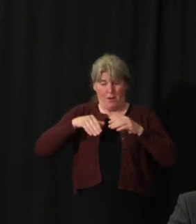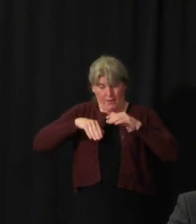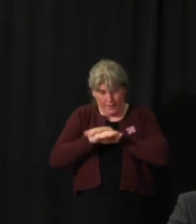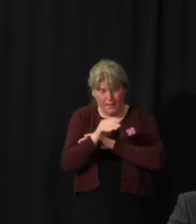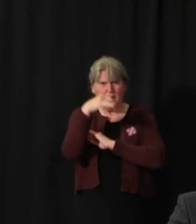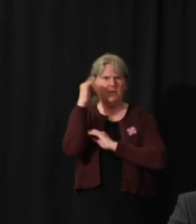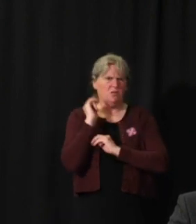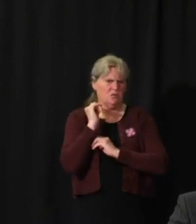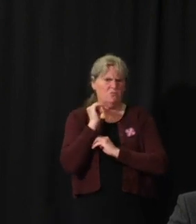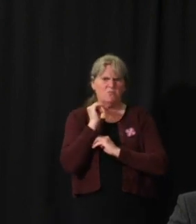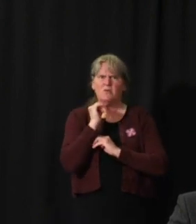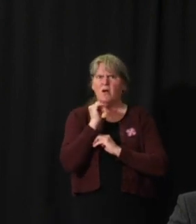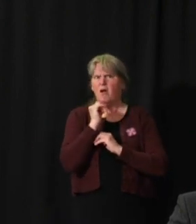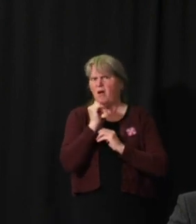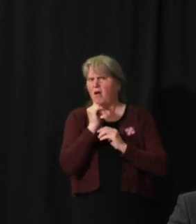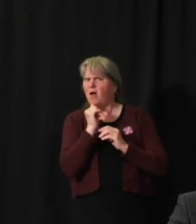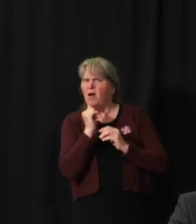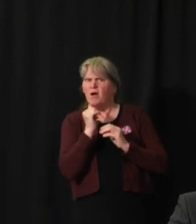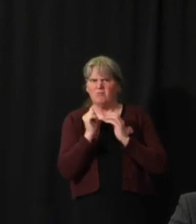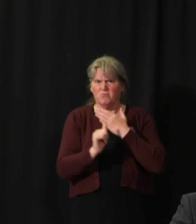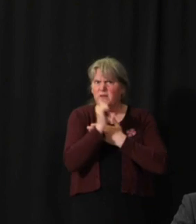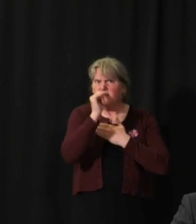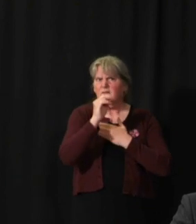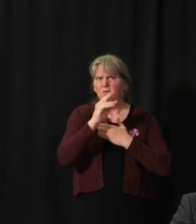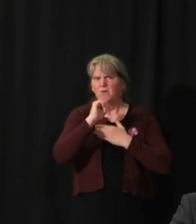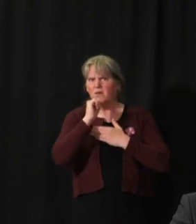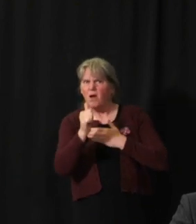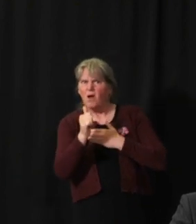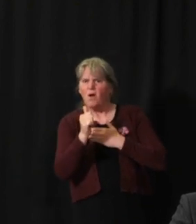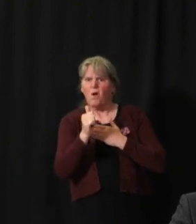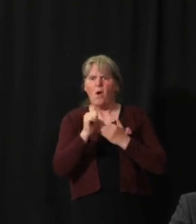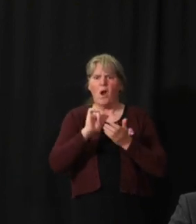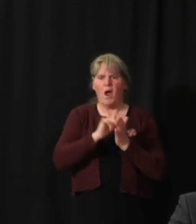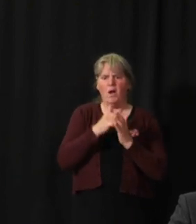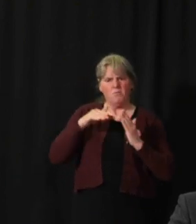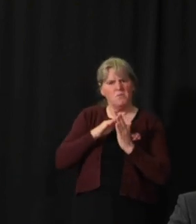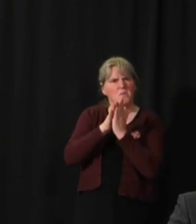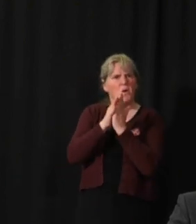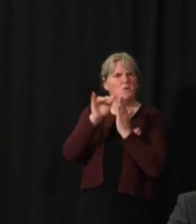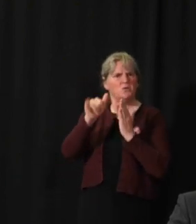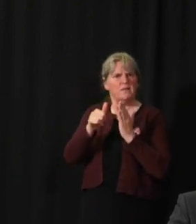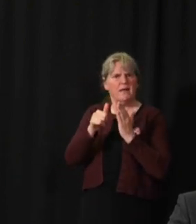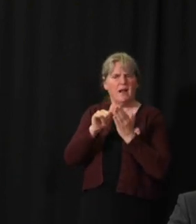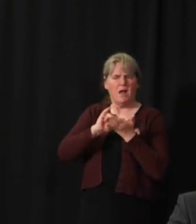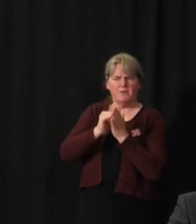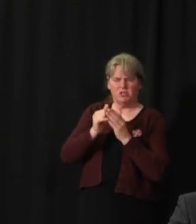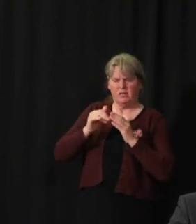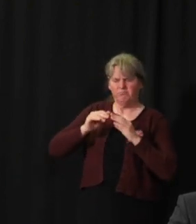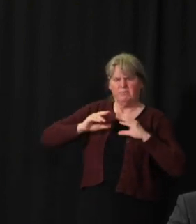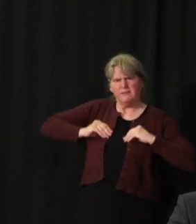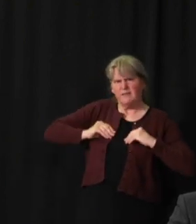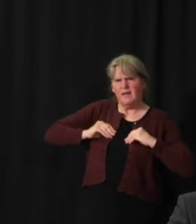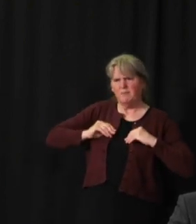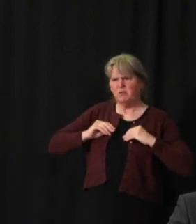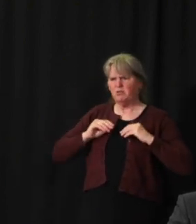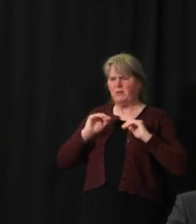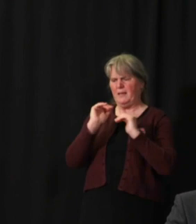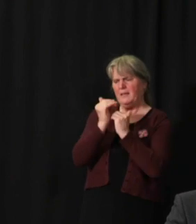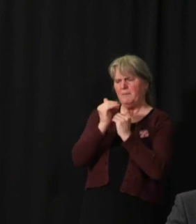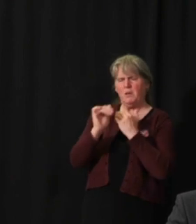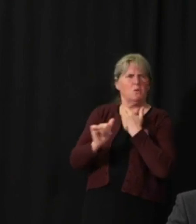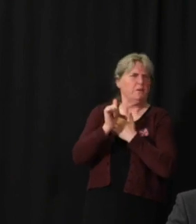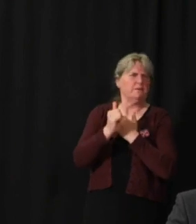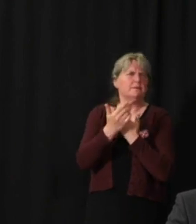circulating? And then what could we best be able to tolerate and to handle in terms of risk?